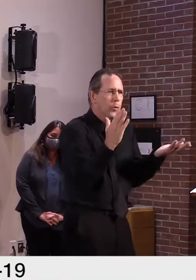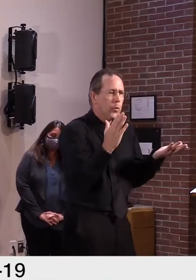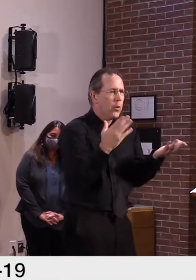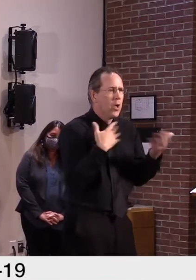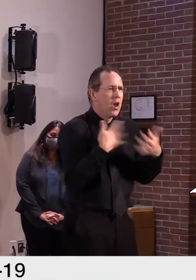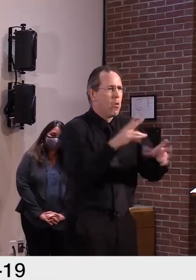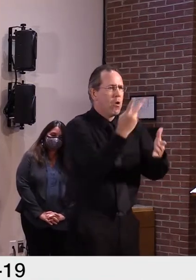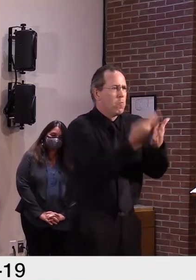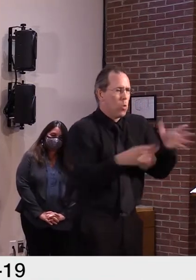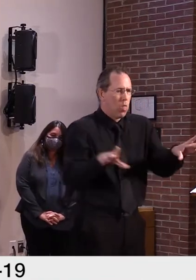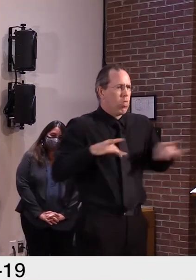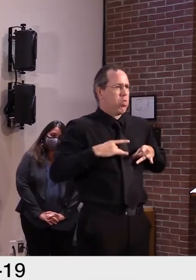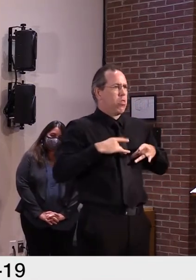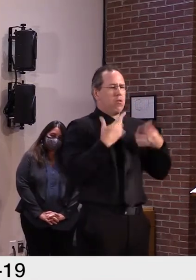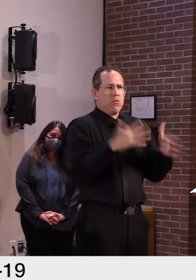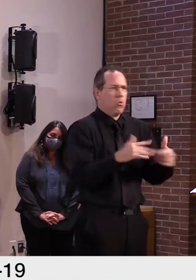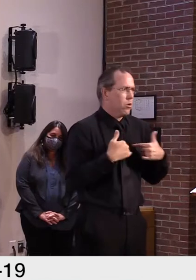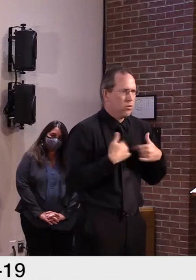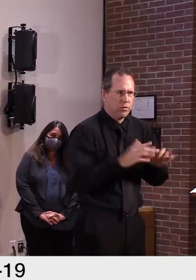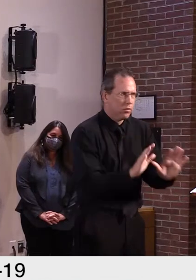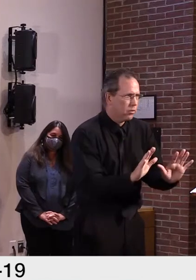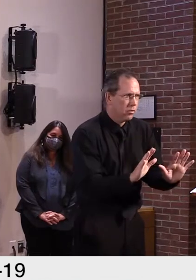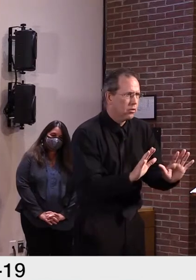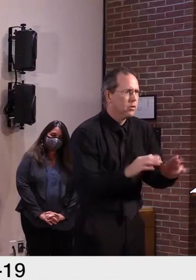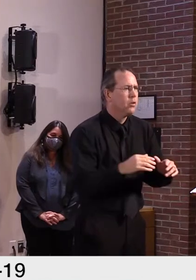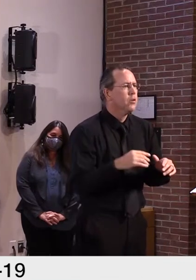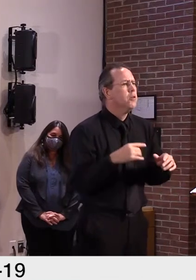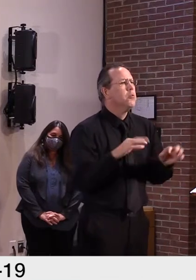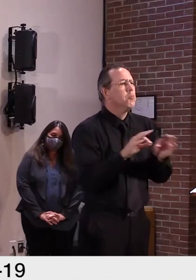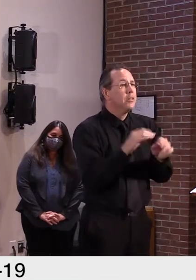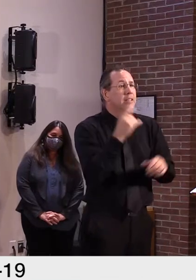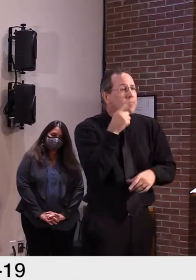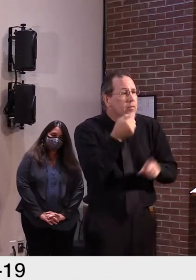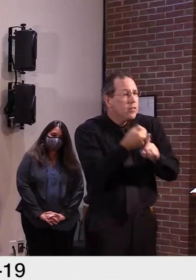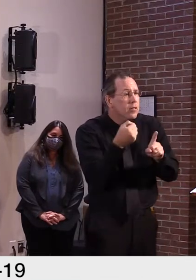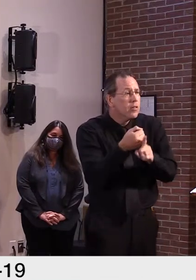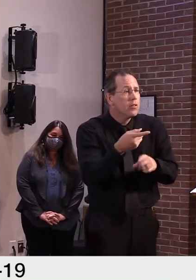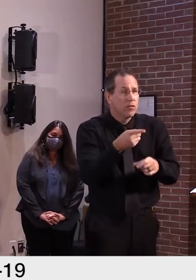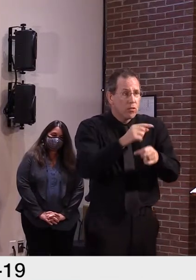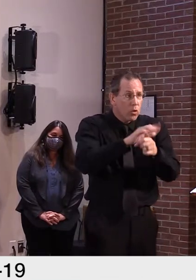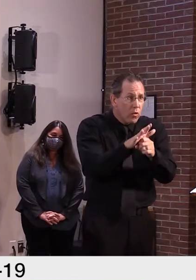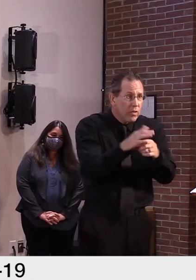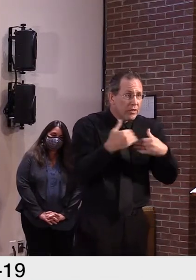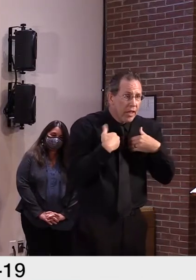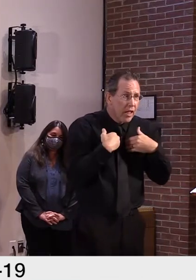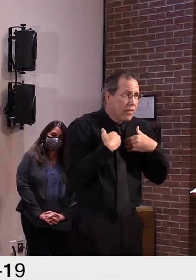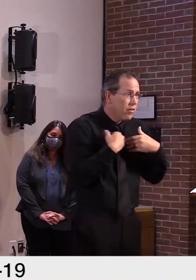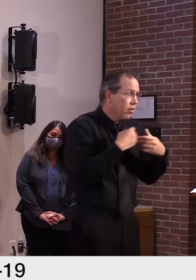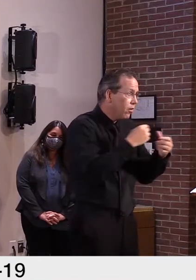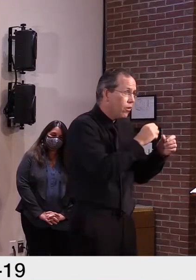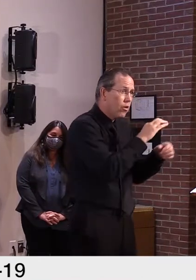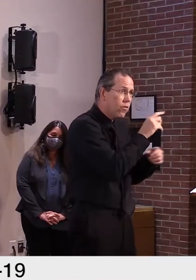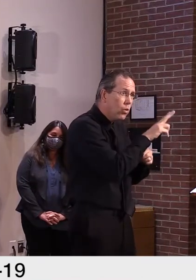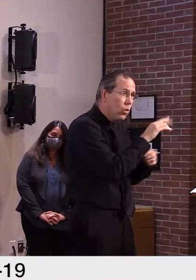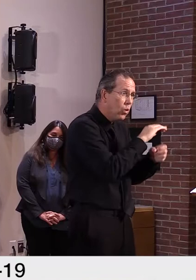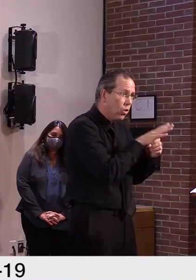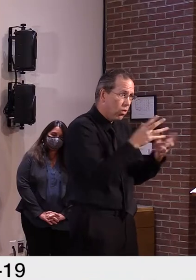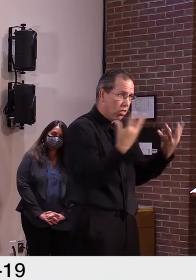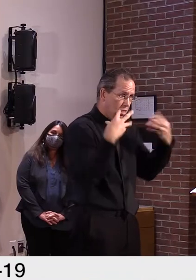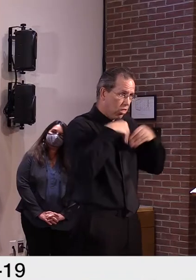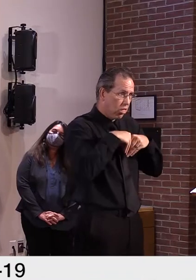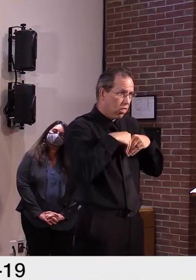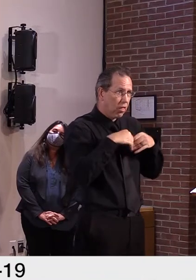We also don't know whether a surge in cases of COVID and the flu could happen at the same time. The so-called